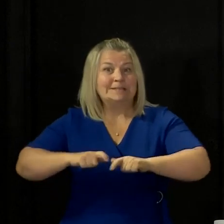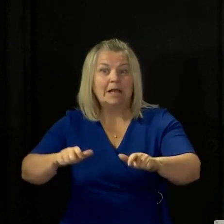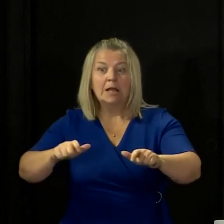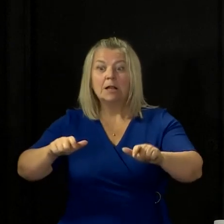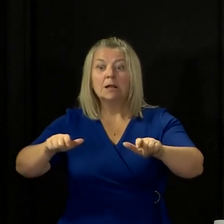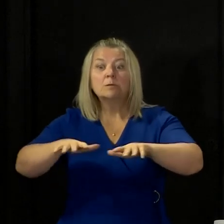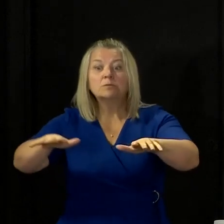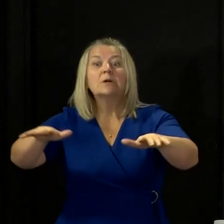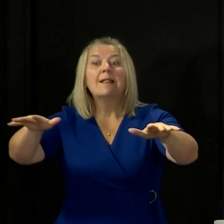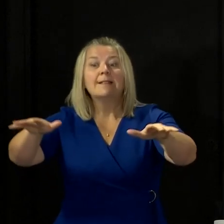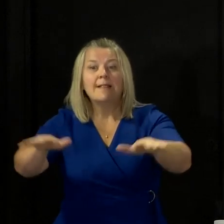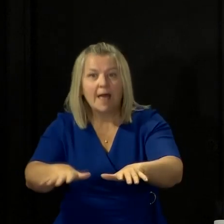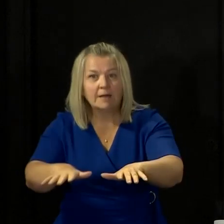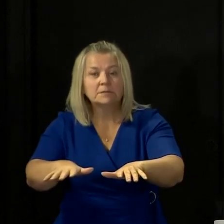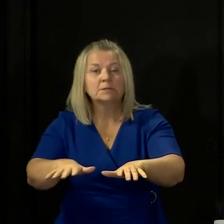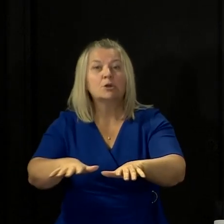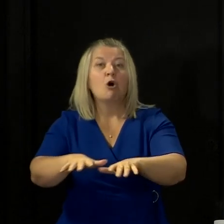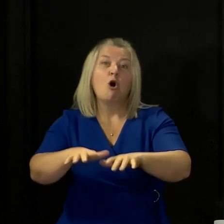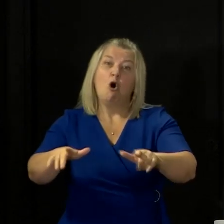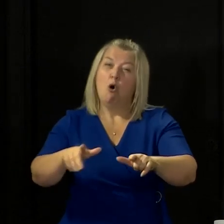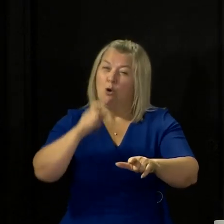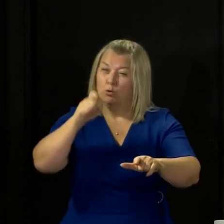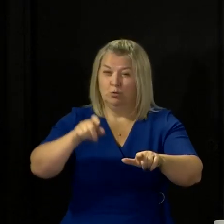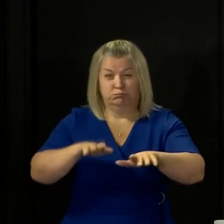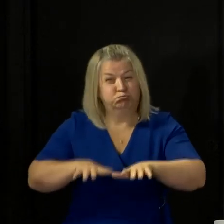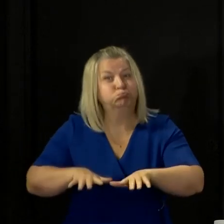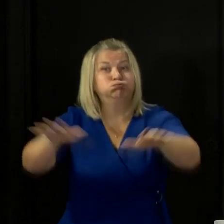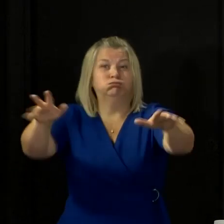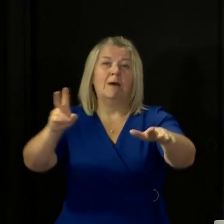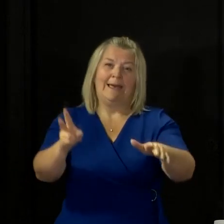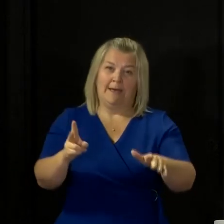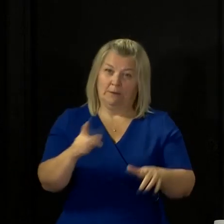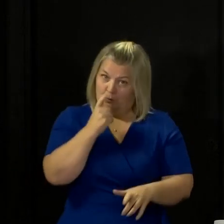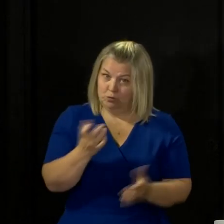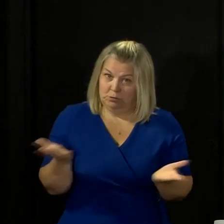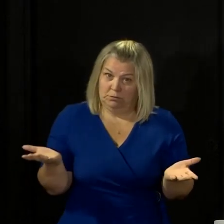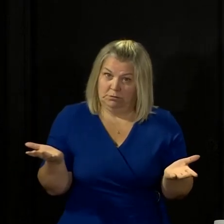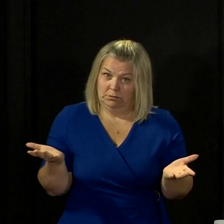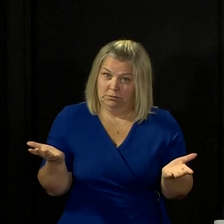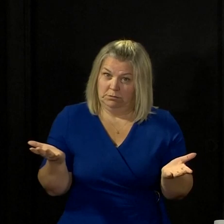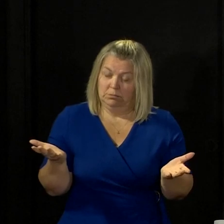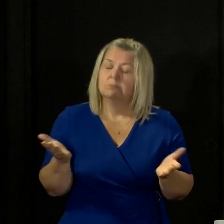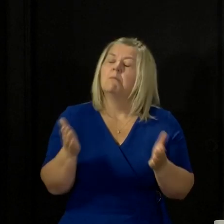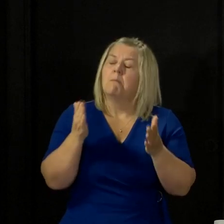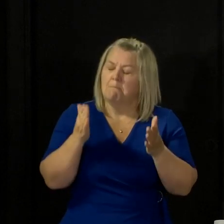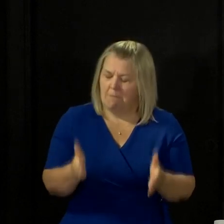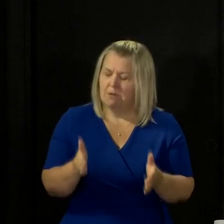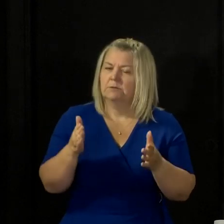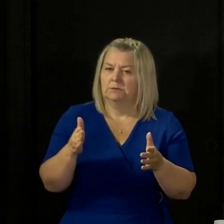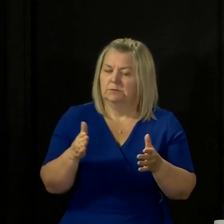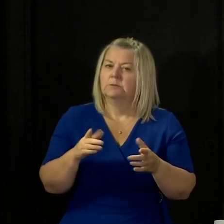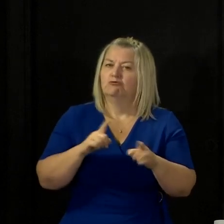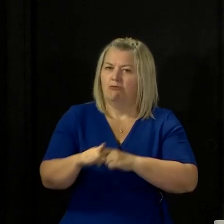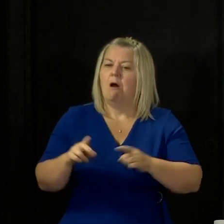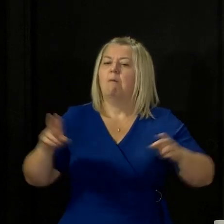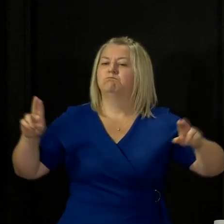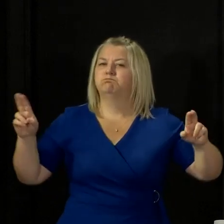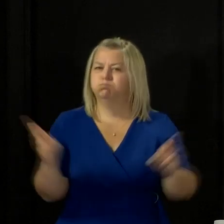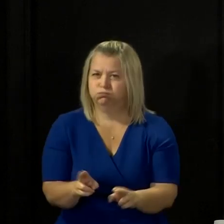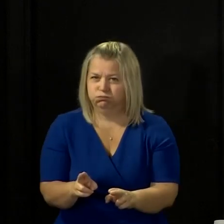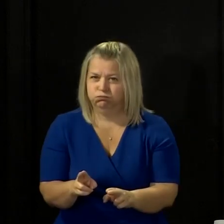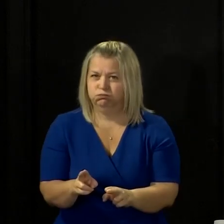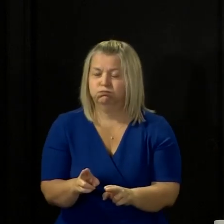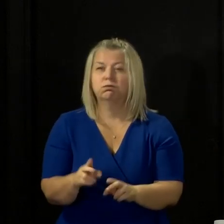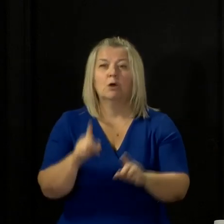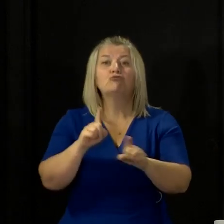or we will give it the chance to roar back with a vengeance. We must, must do the former. If we break the chains of transmission